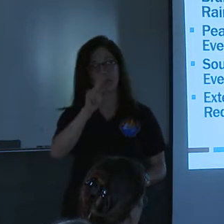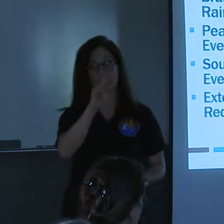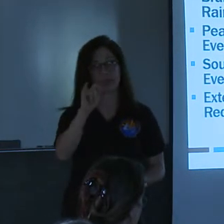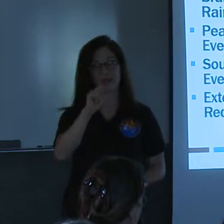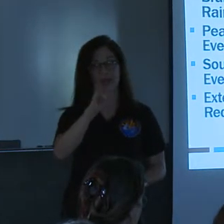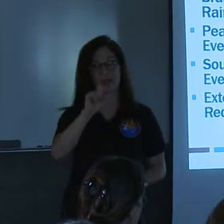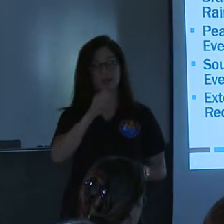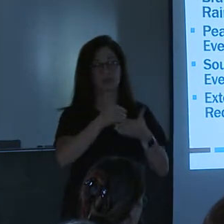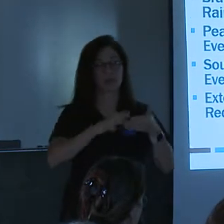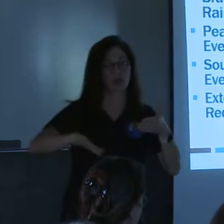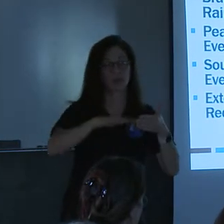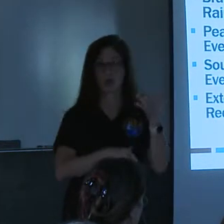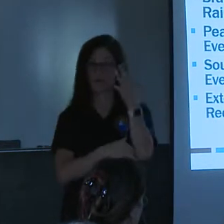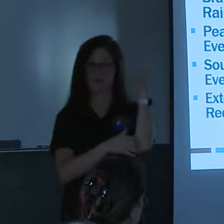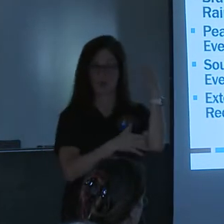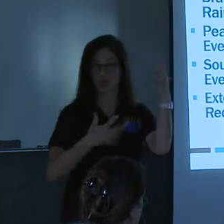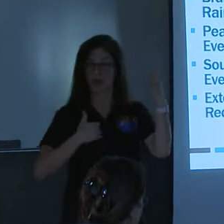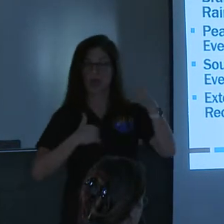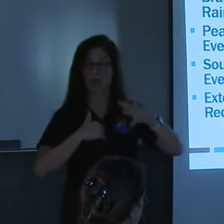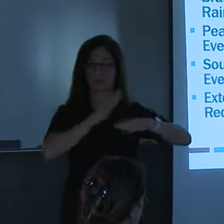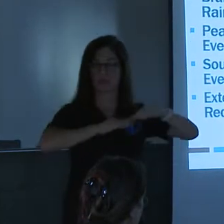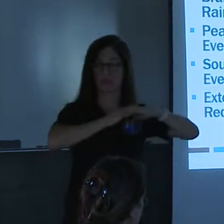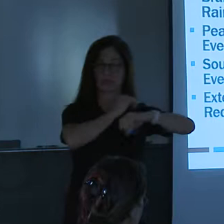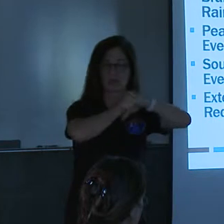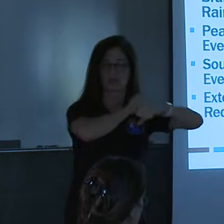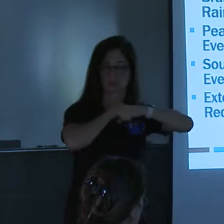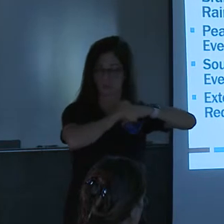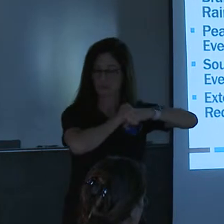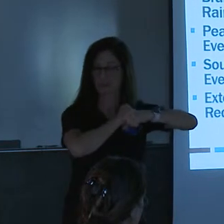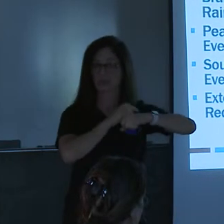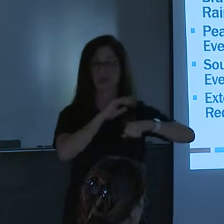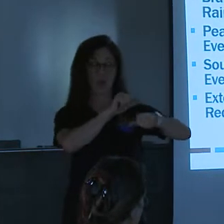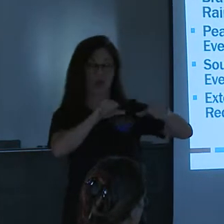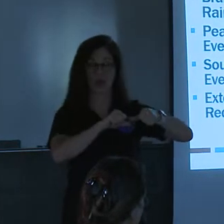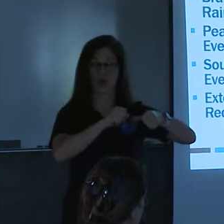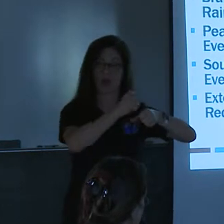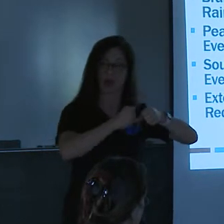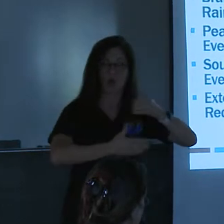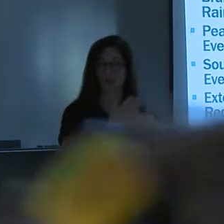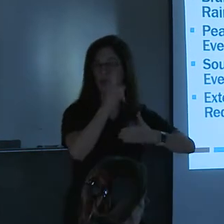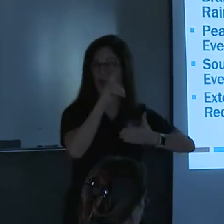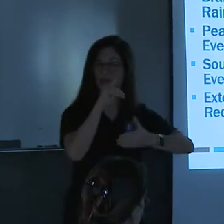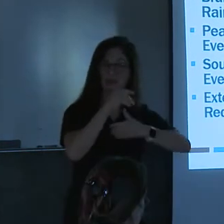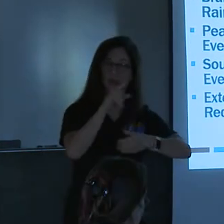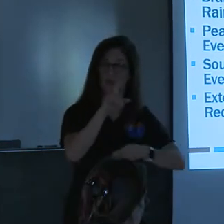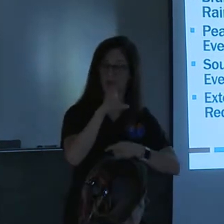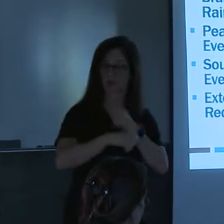the forest, had flood mitigation measures in the forest and that area received almost a hundred year rainfall event.